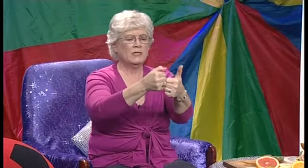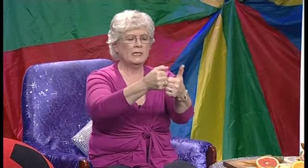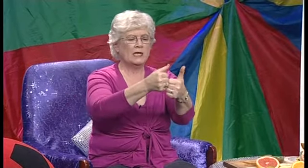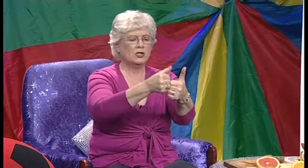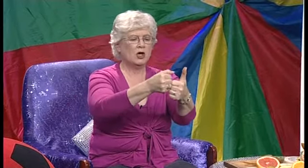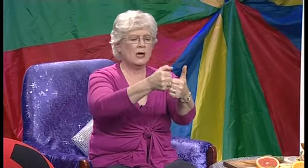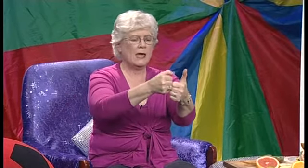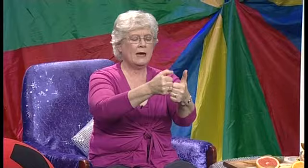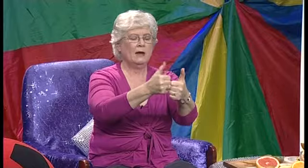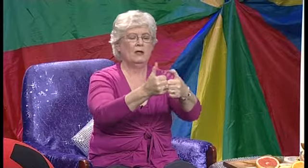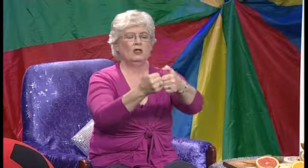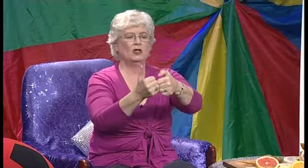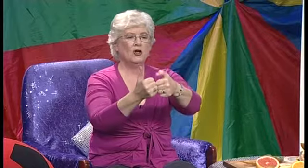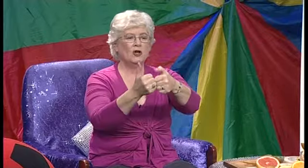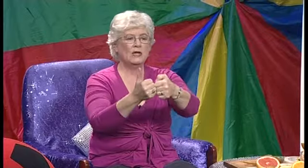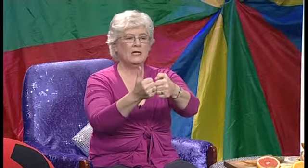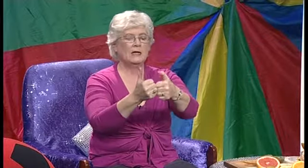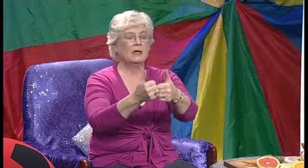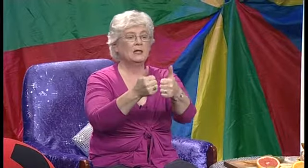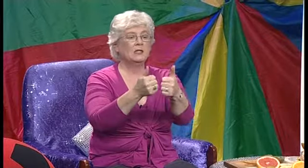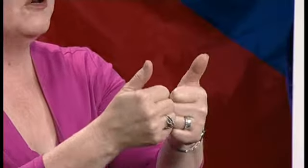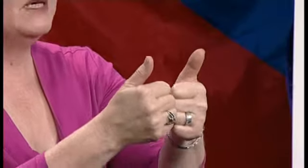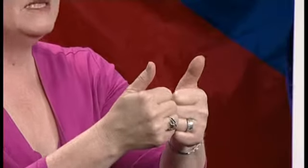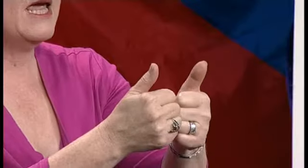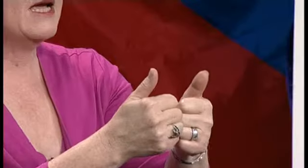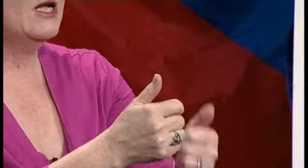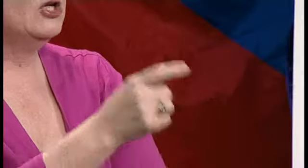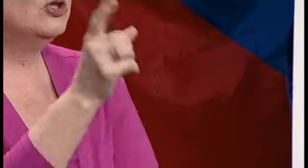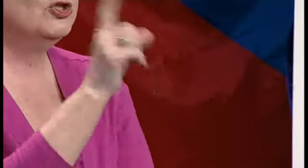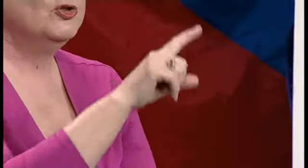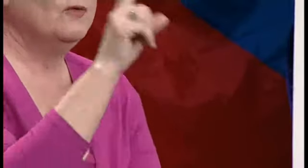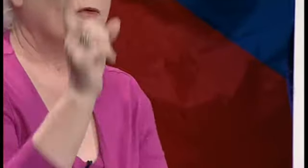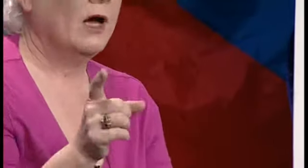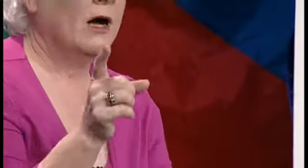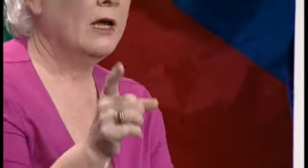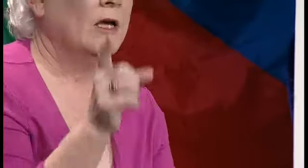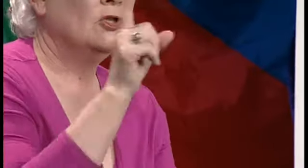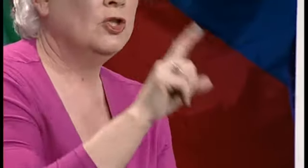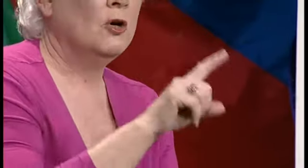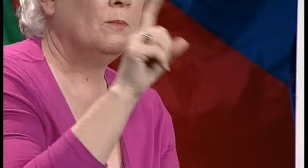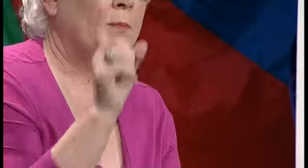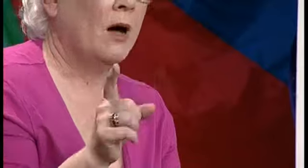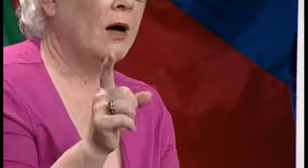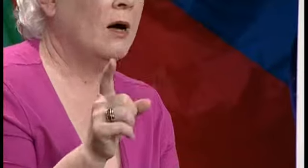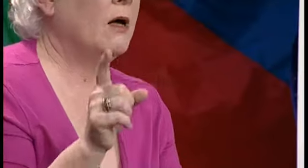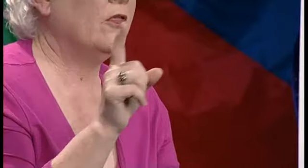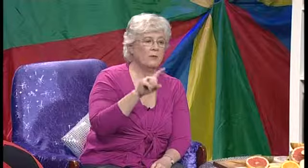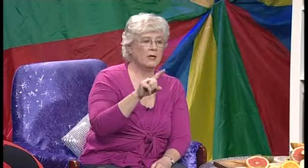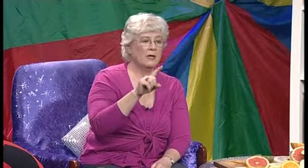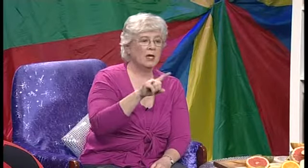sing that song again? Certainly. So, they sang, Shoo Fly, don't bother me.